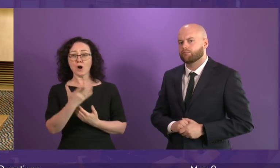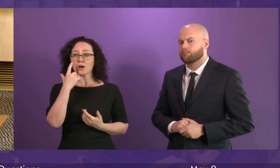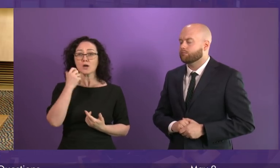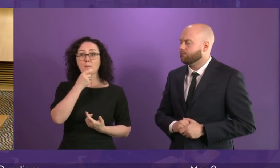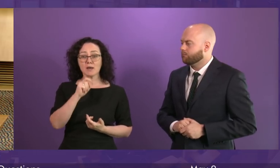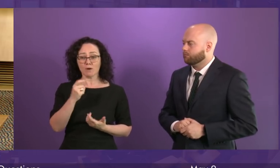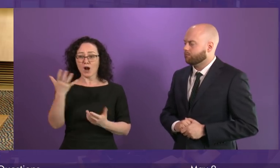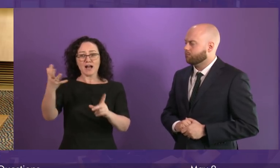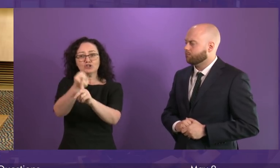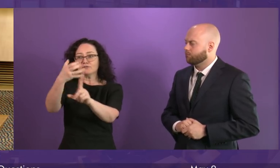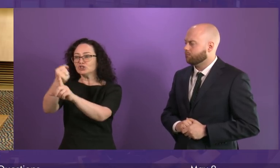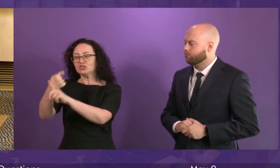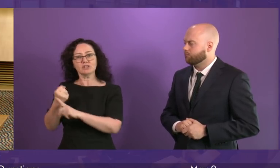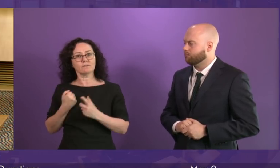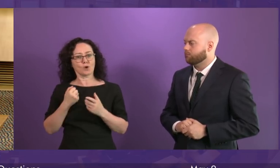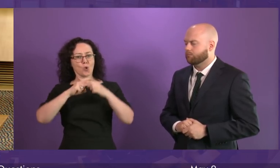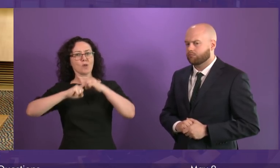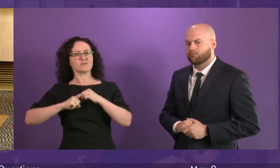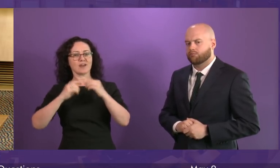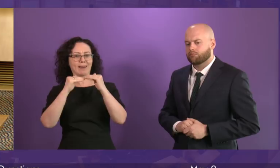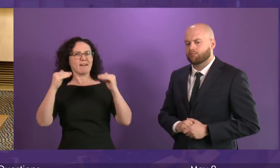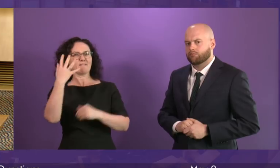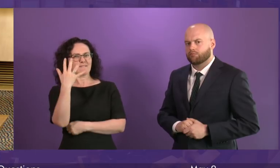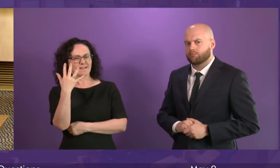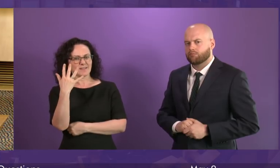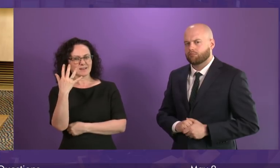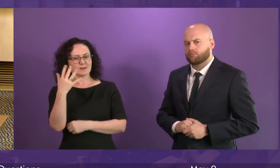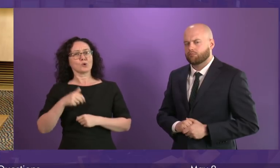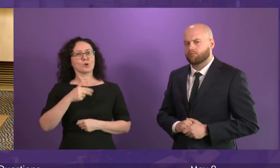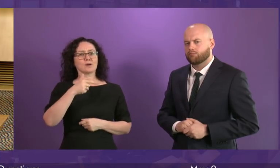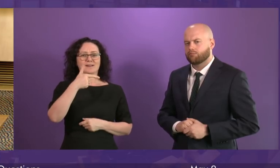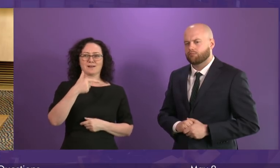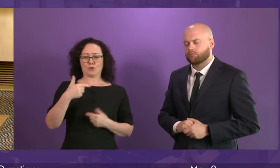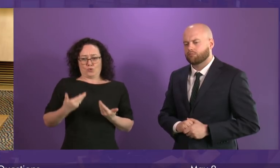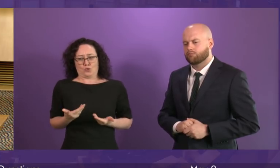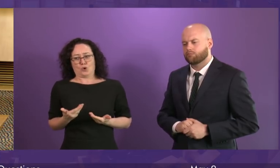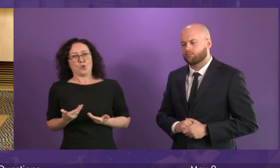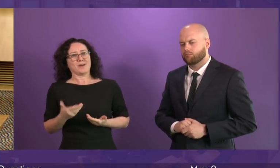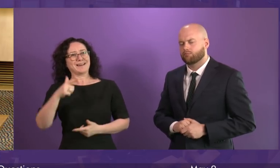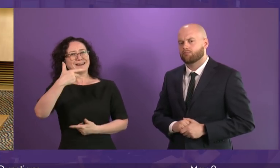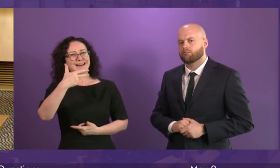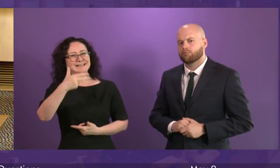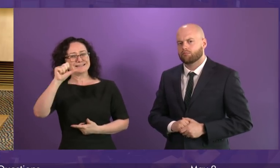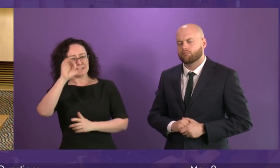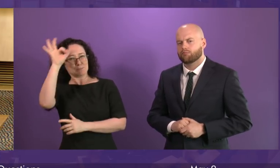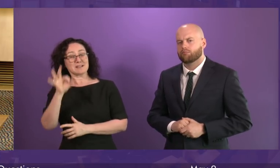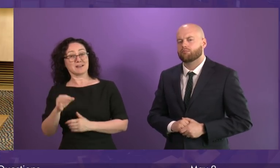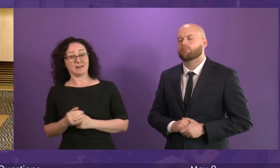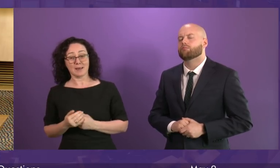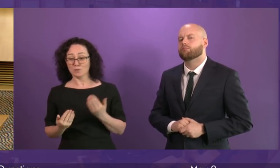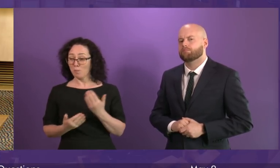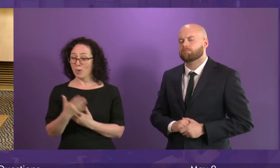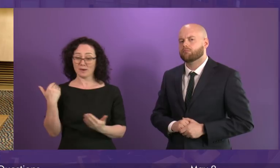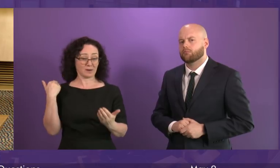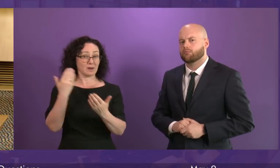getting qualifications at level 5, 71% in 2007, 86% now. A higher percentage